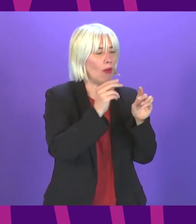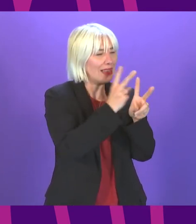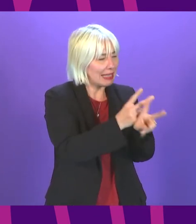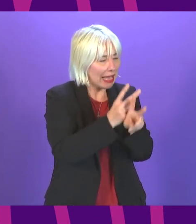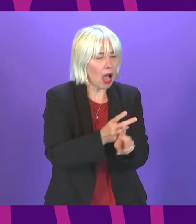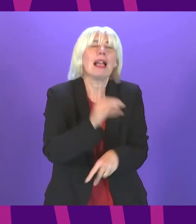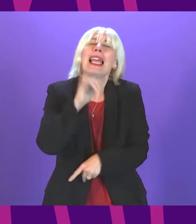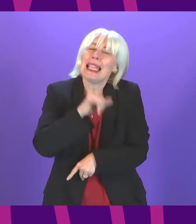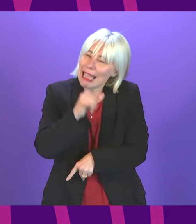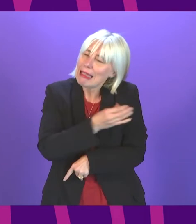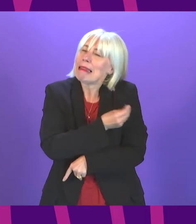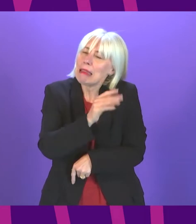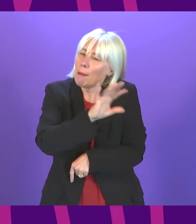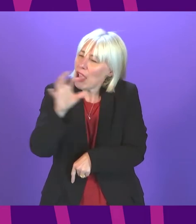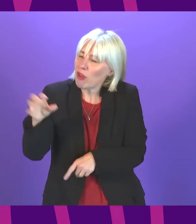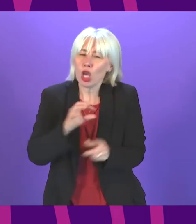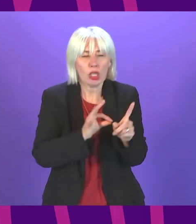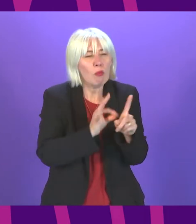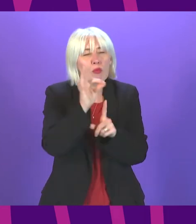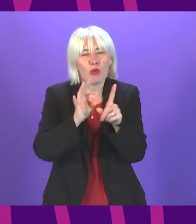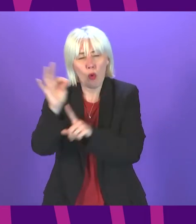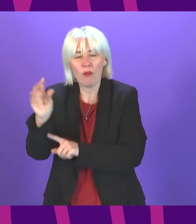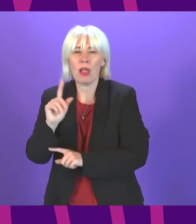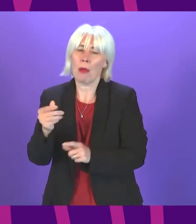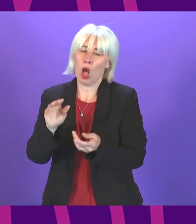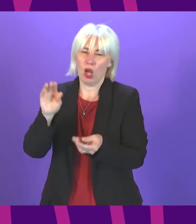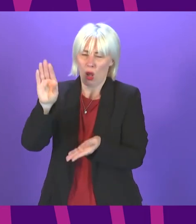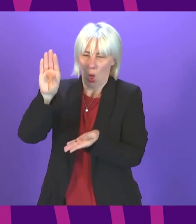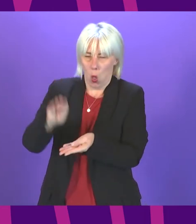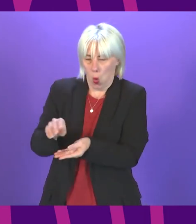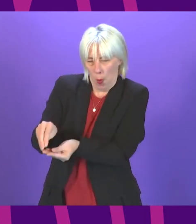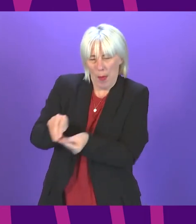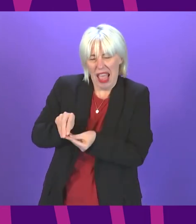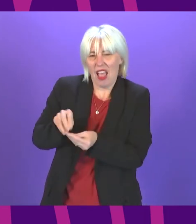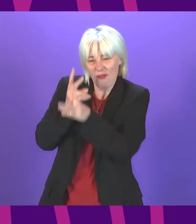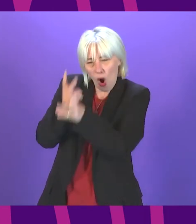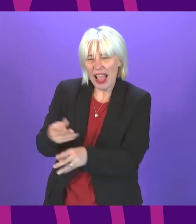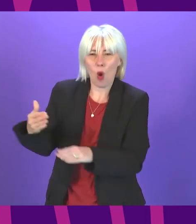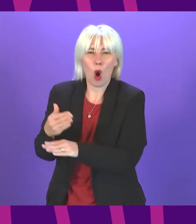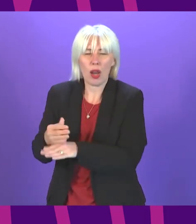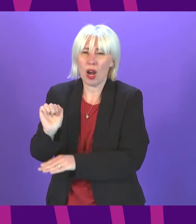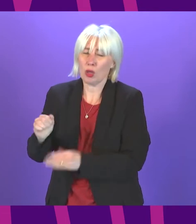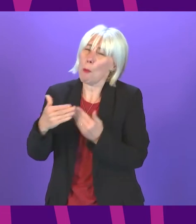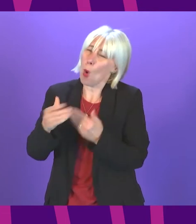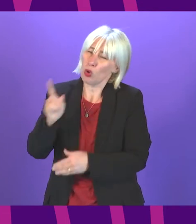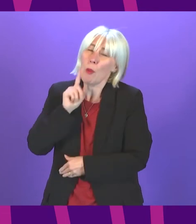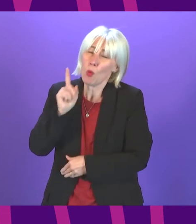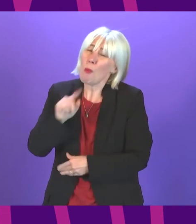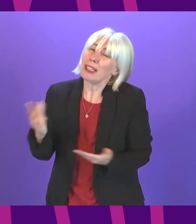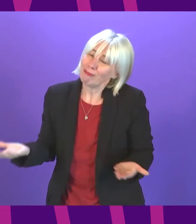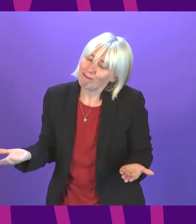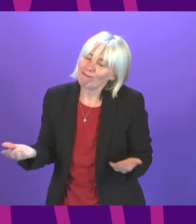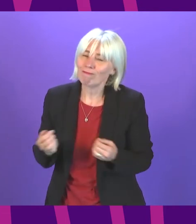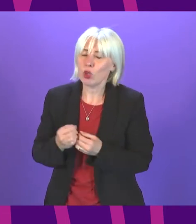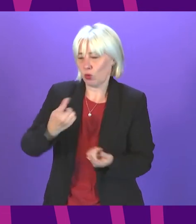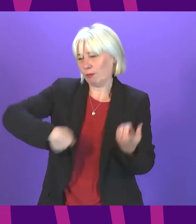could be improved one of these certainly being traditionally low pay for care workers many of whom have tended to be women so I think